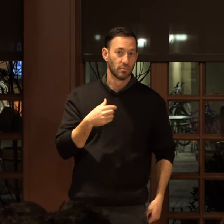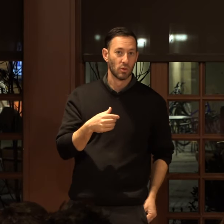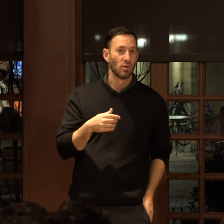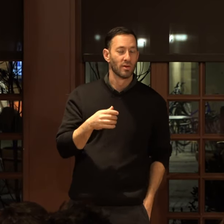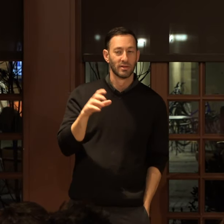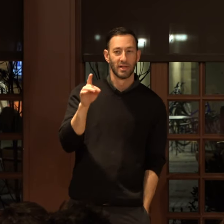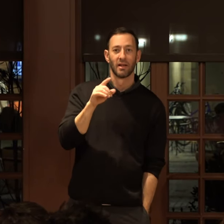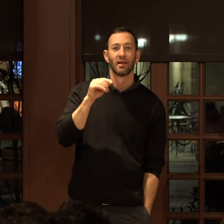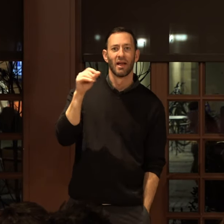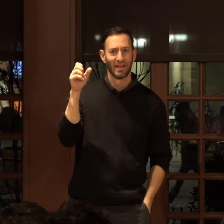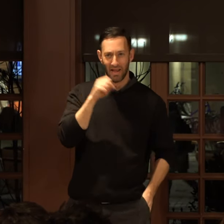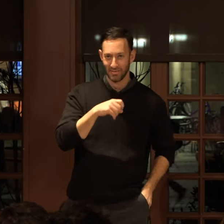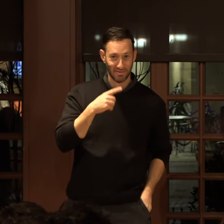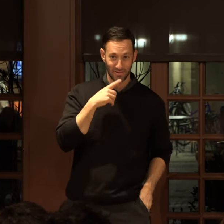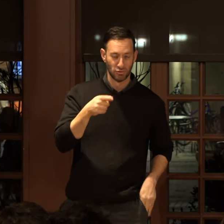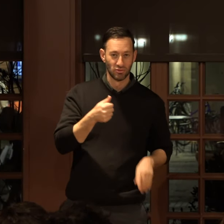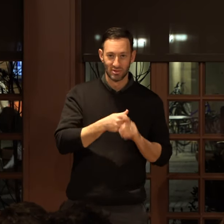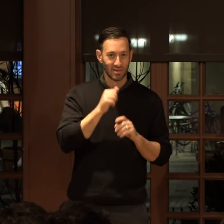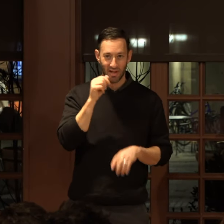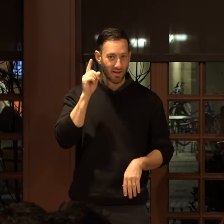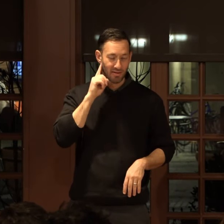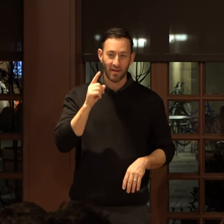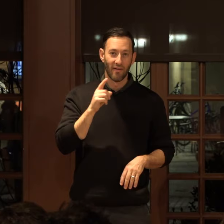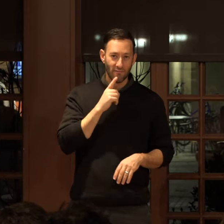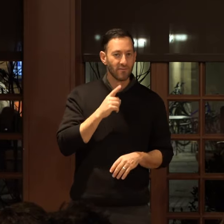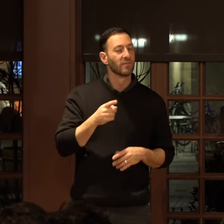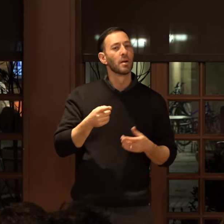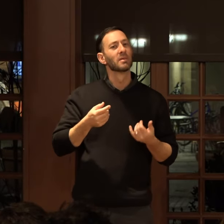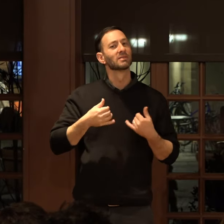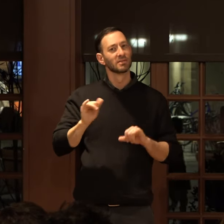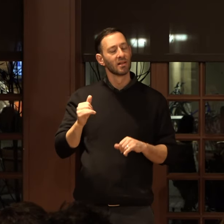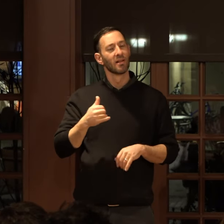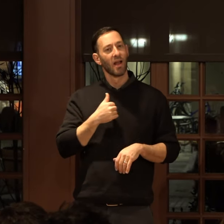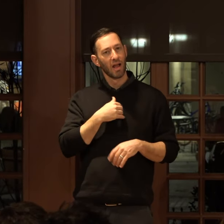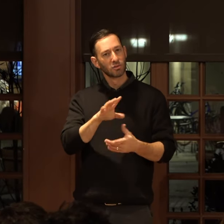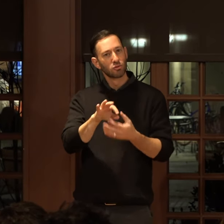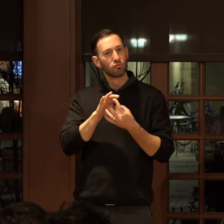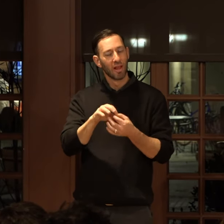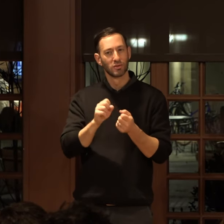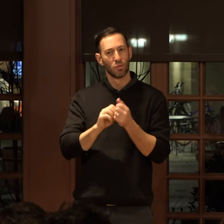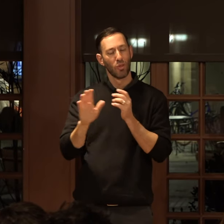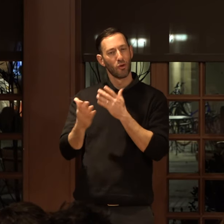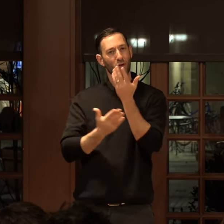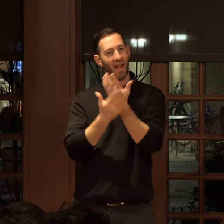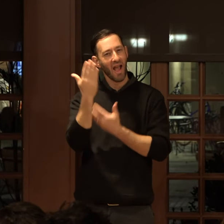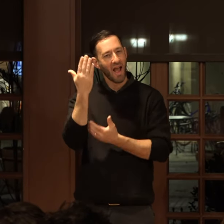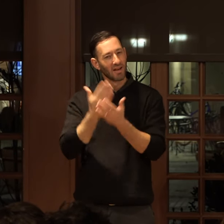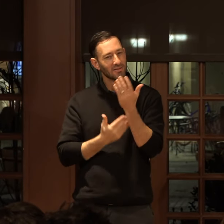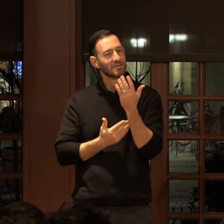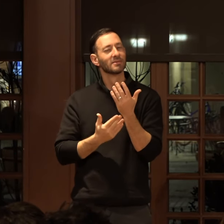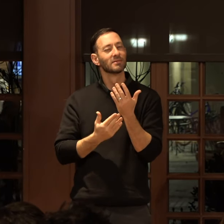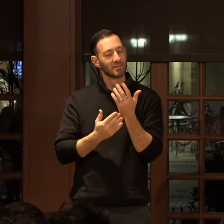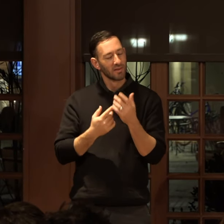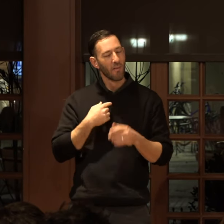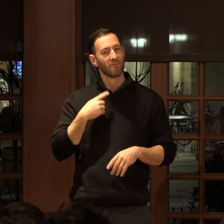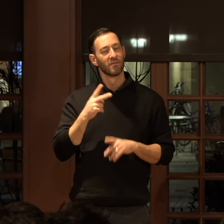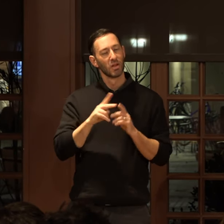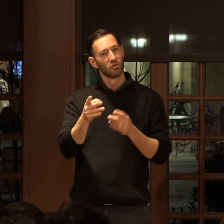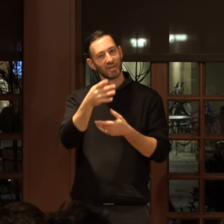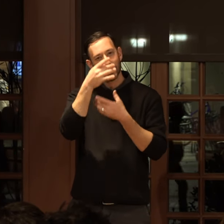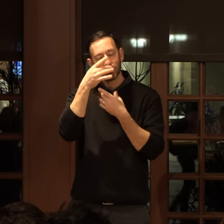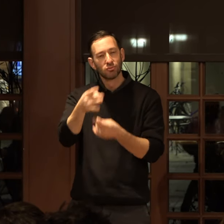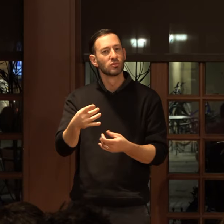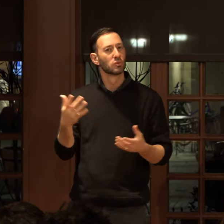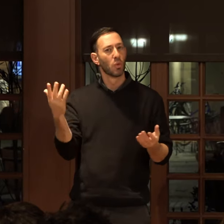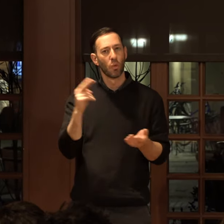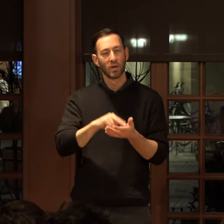take a guess and say she's not deaf and yet she has this relationship with her hands, right? And so I'm very, very interested in that. Like,